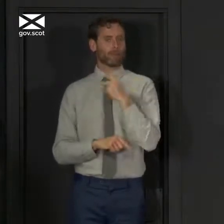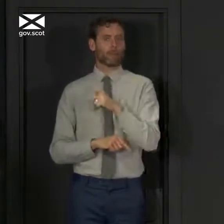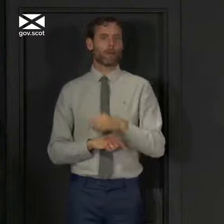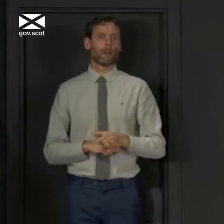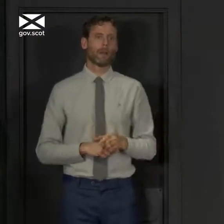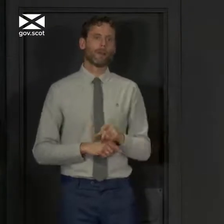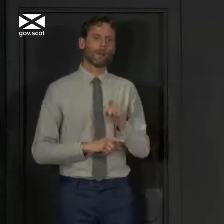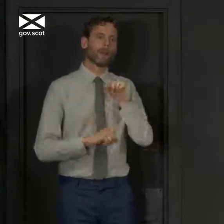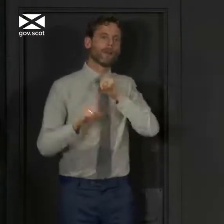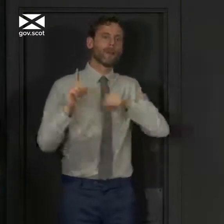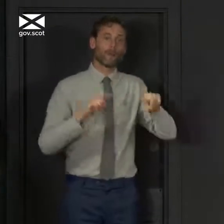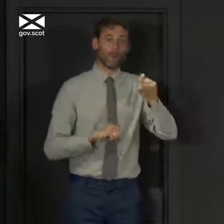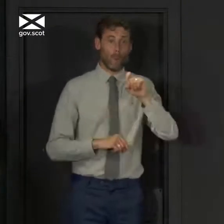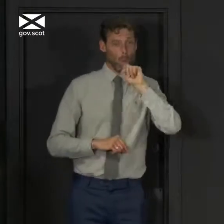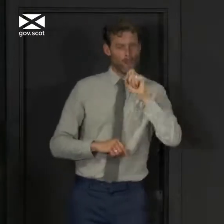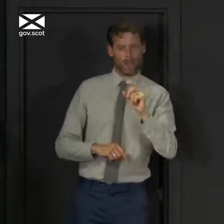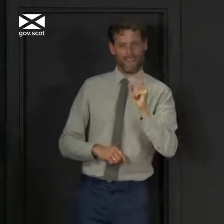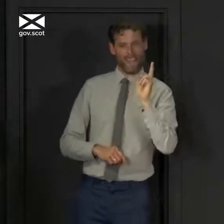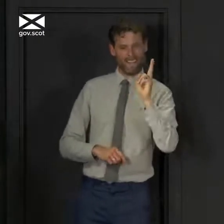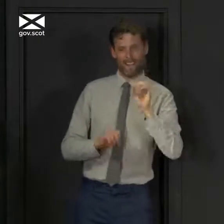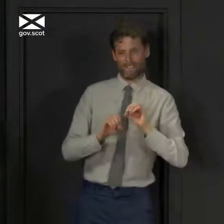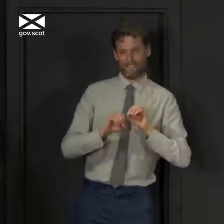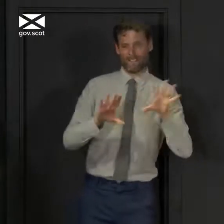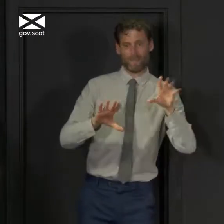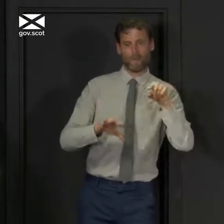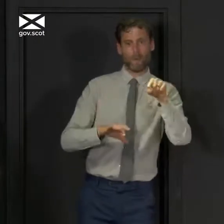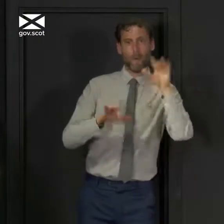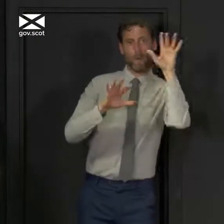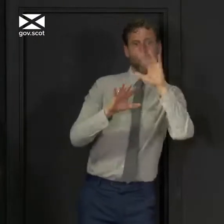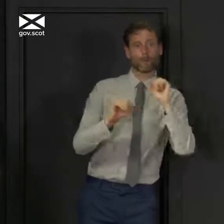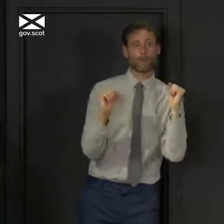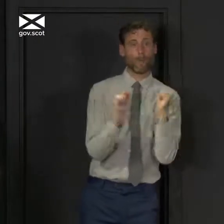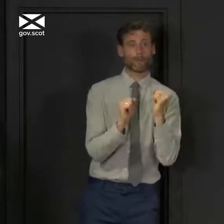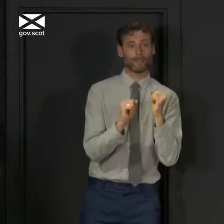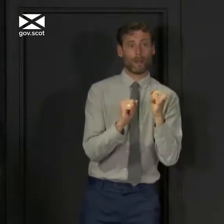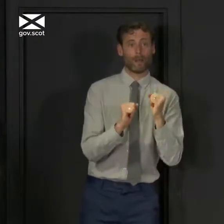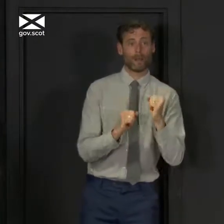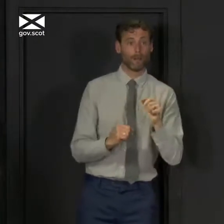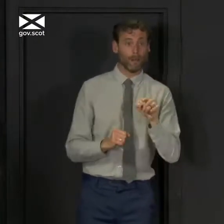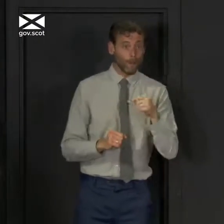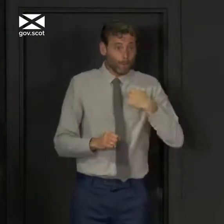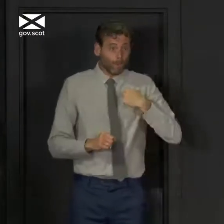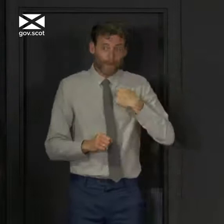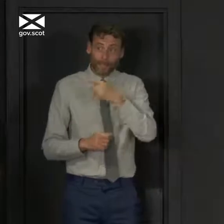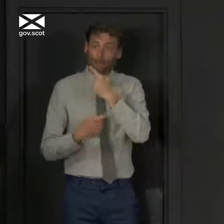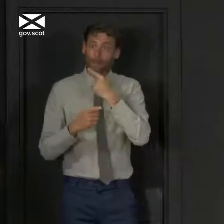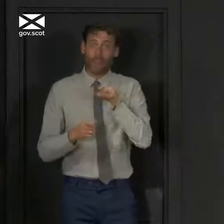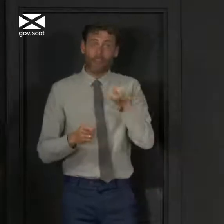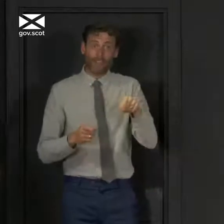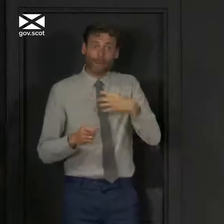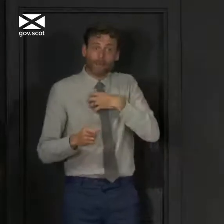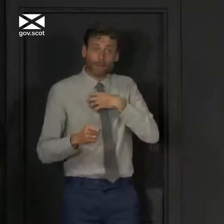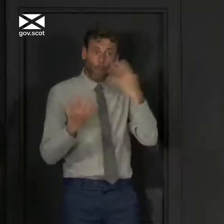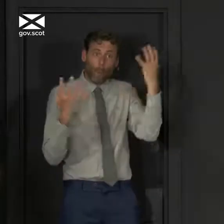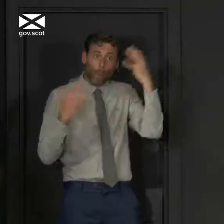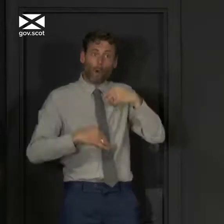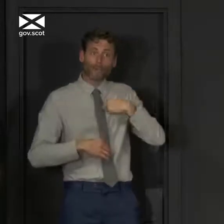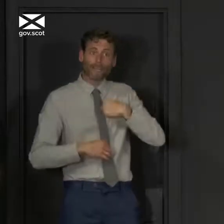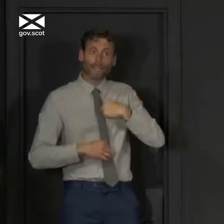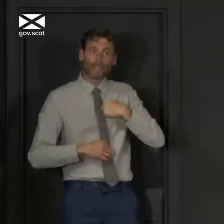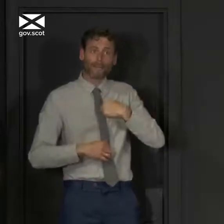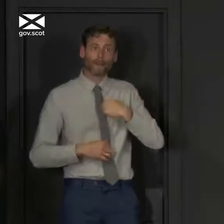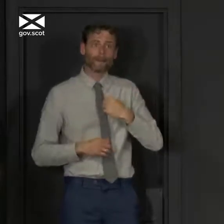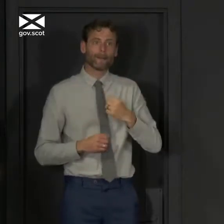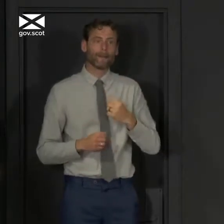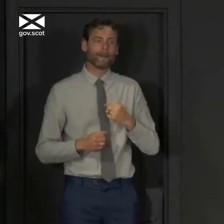talk a lot about we'll have a second wave when we get to the autumn and winter, and that is a real worry. But that doesn't mean there's